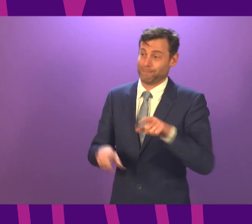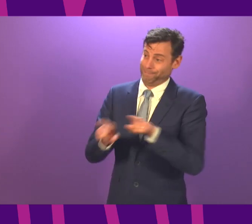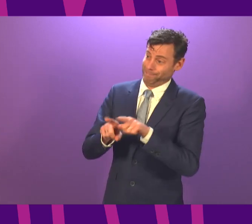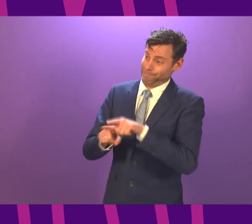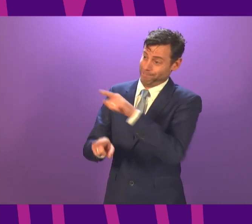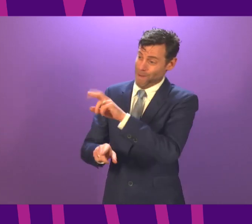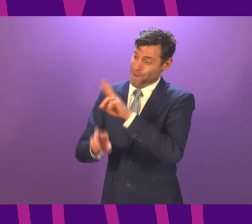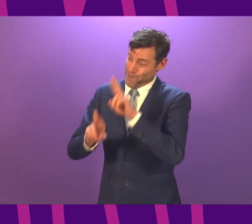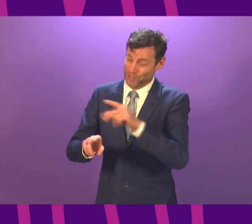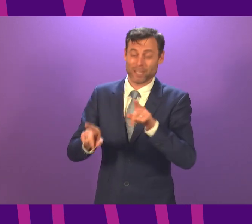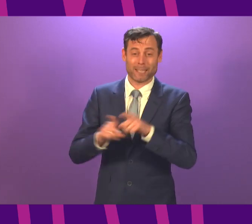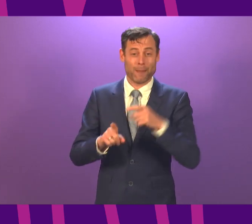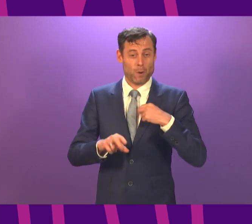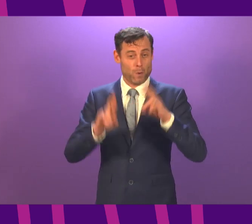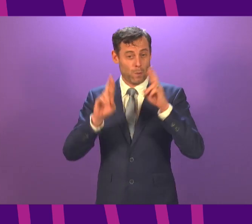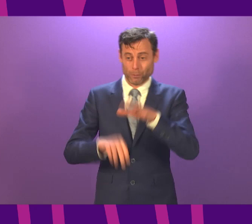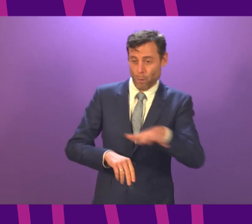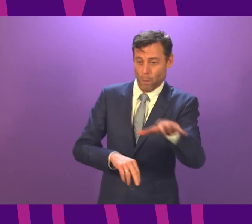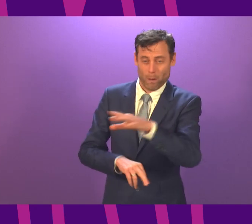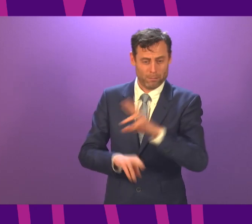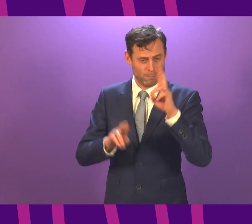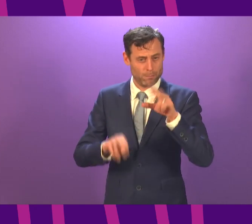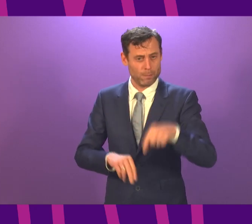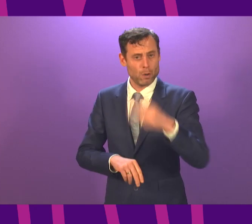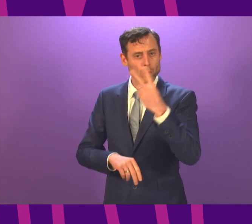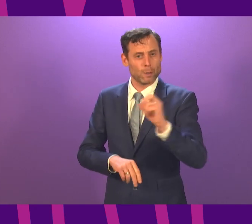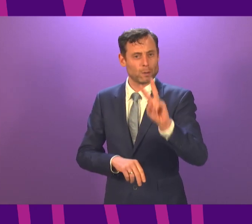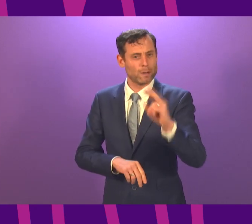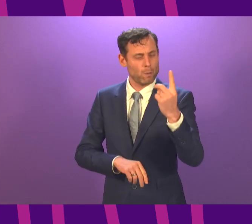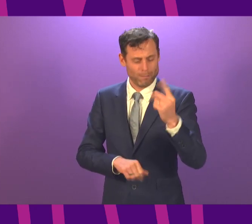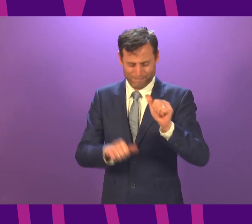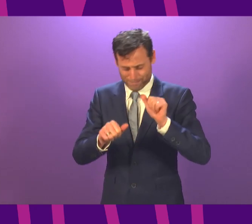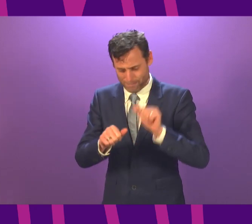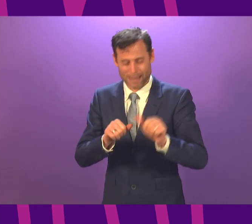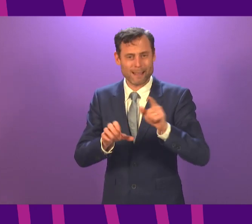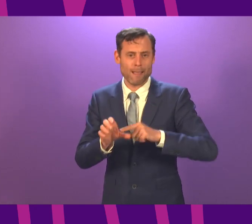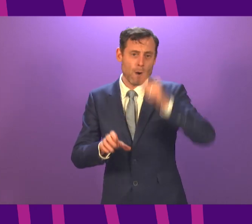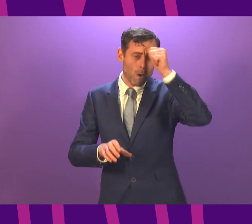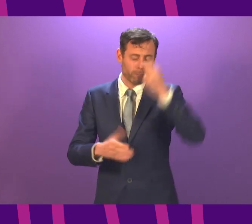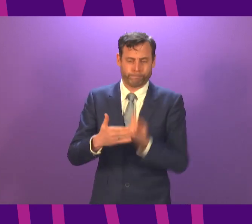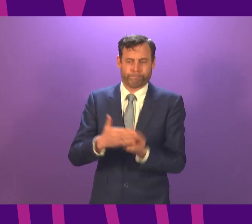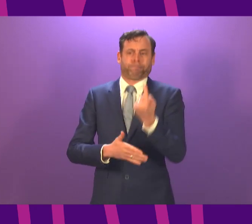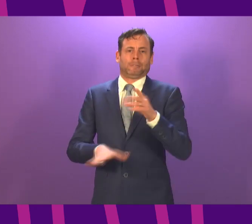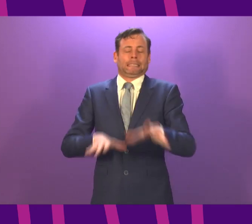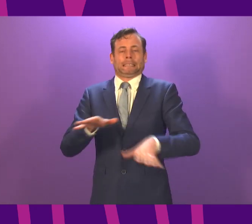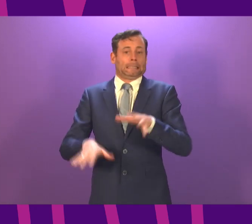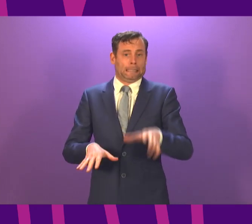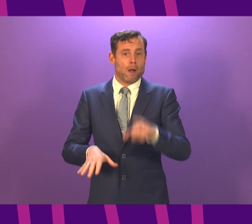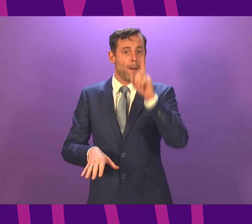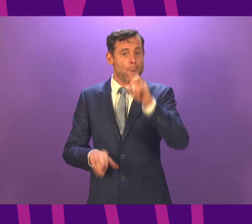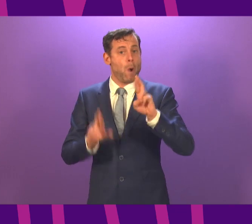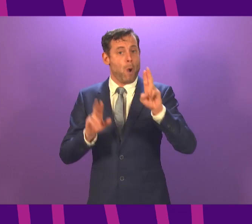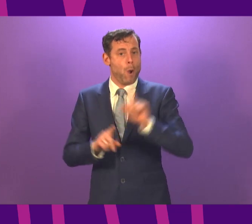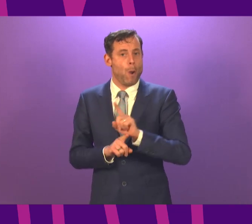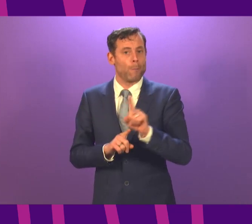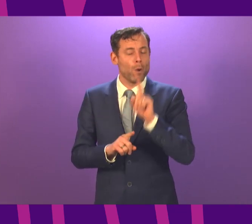everyone all the very best for a new year that we hope, despite its very difficult start, will bring better times.